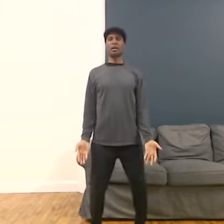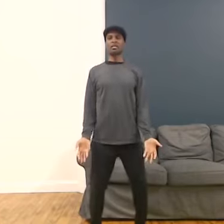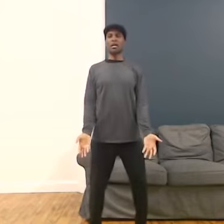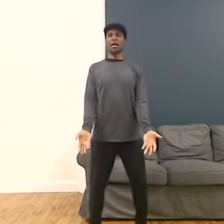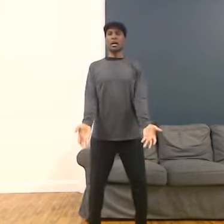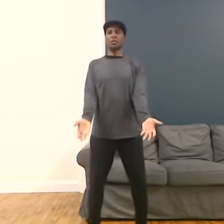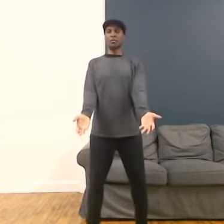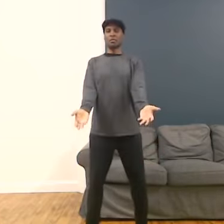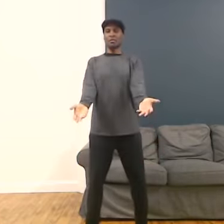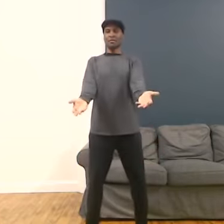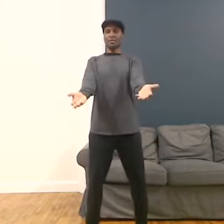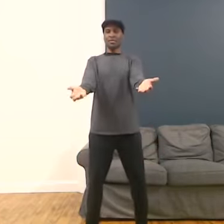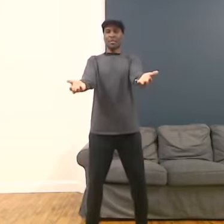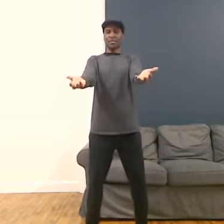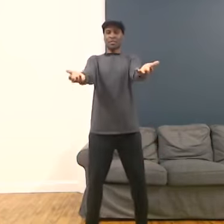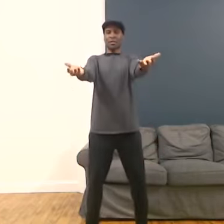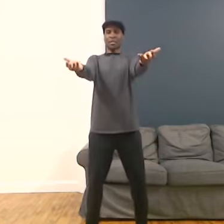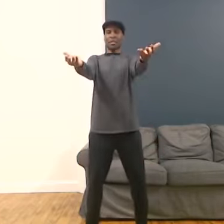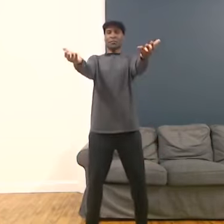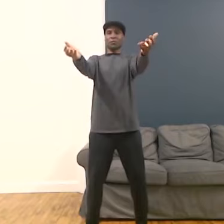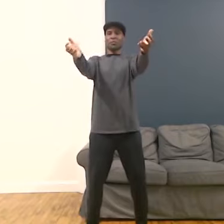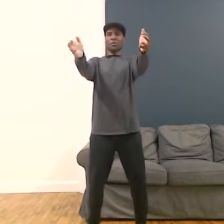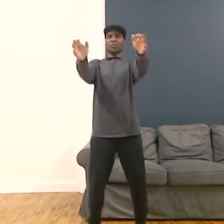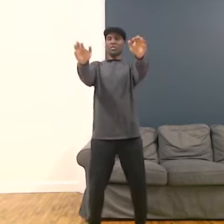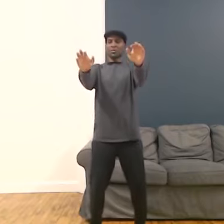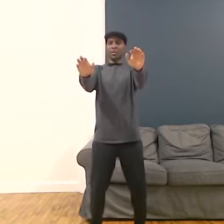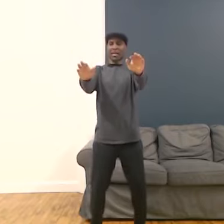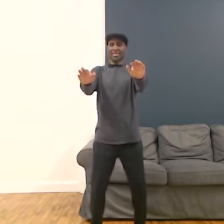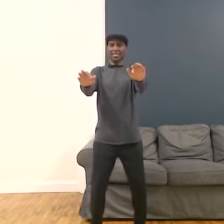That's optional. That's okay if you stumble. It's just practice.